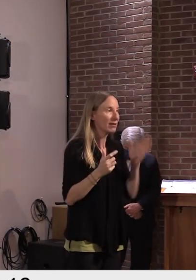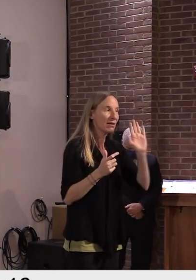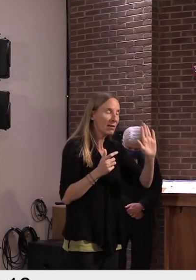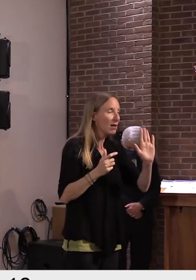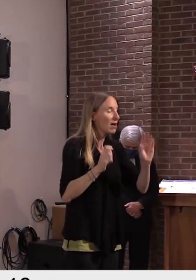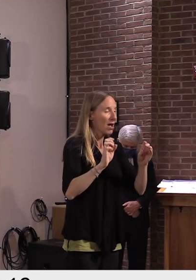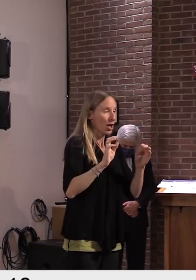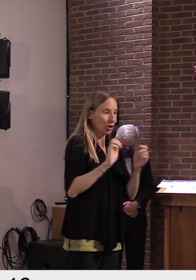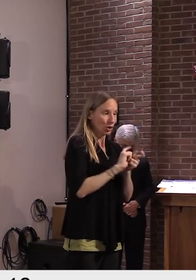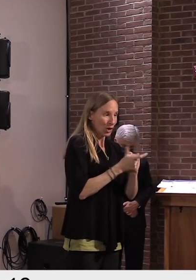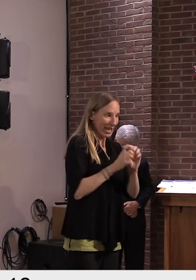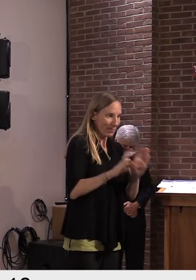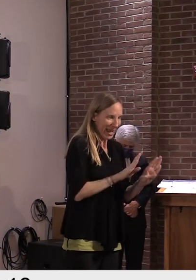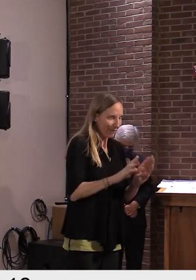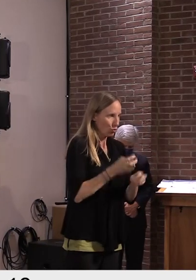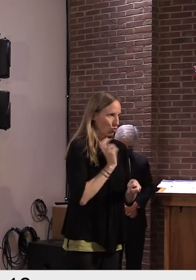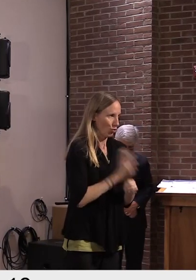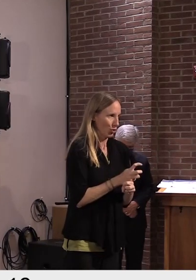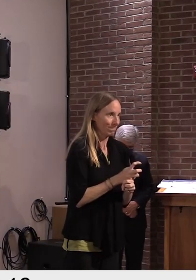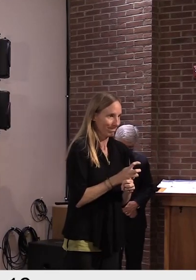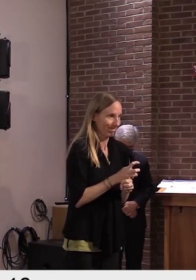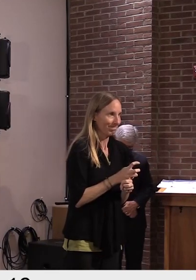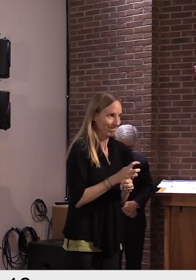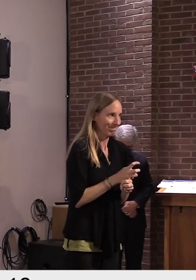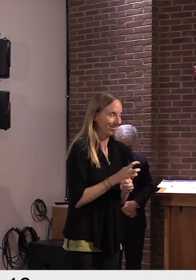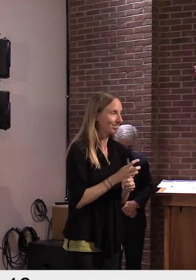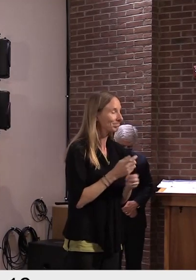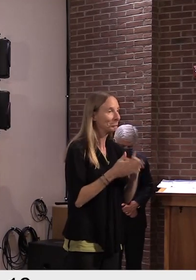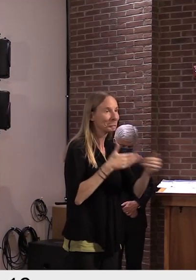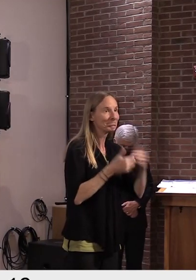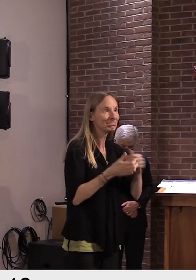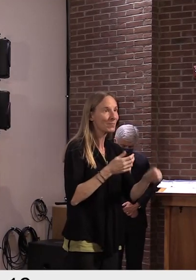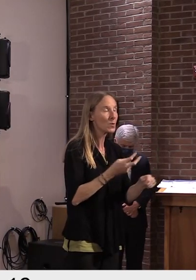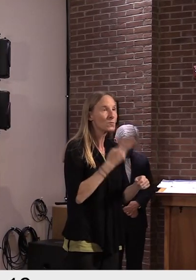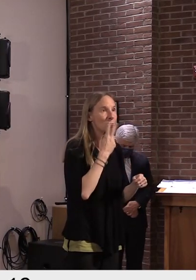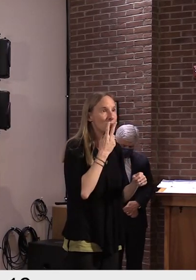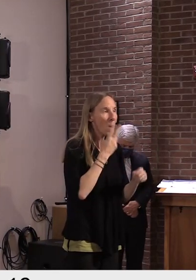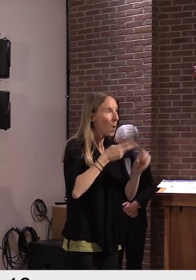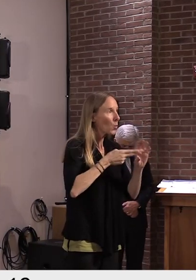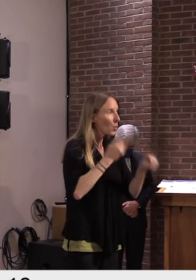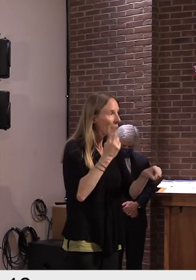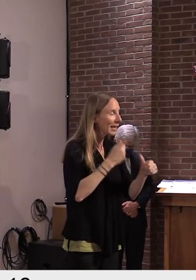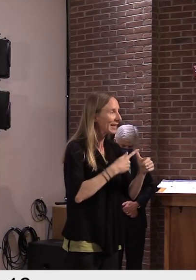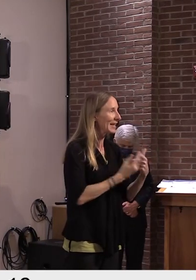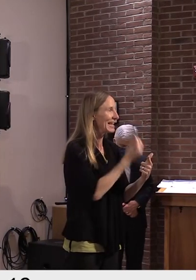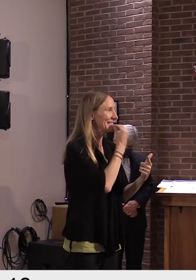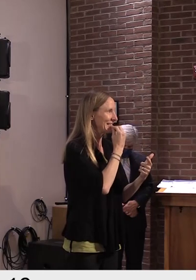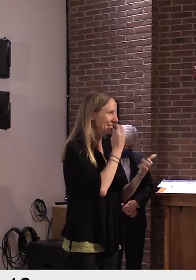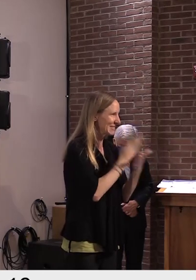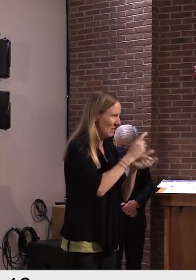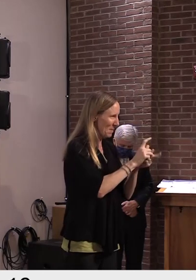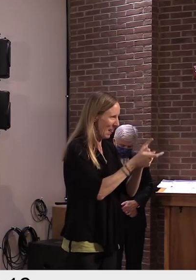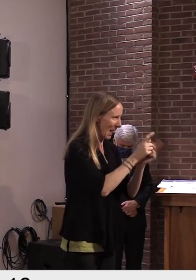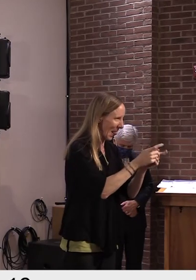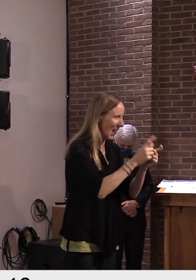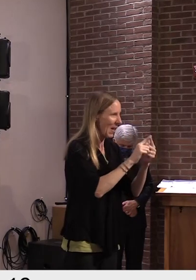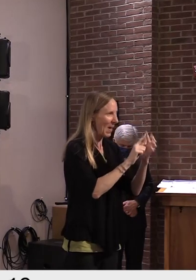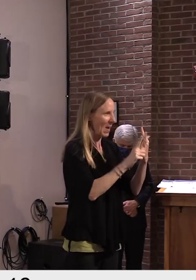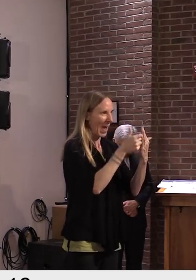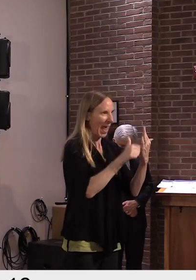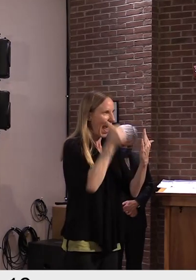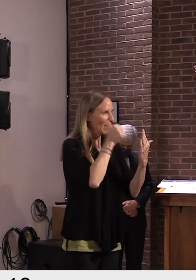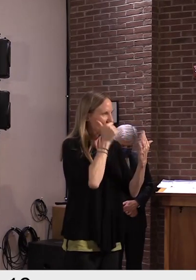the hardest thing to do, whether it's quitting smoking, changing eating habits, or any of the day-to-day